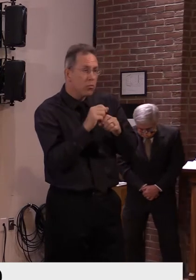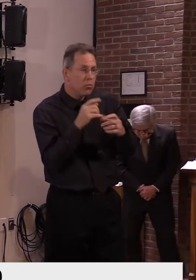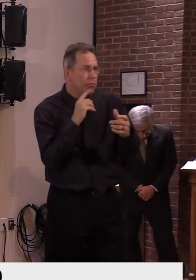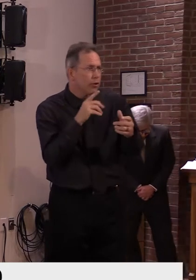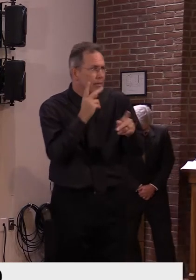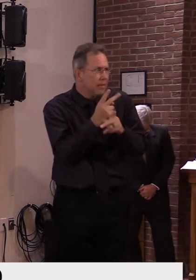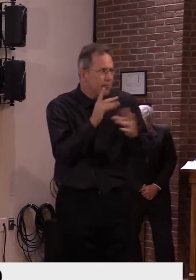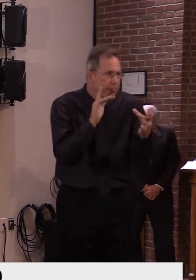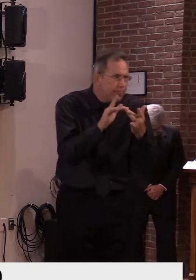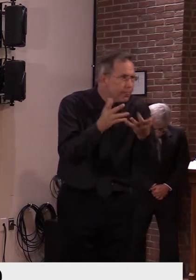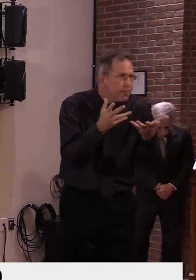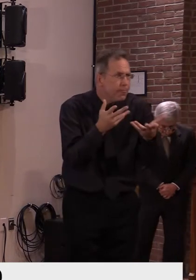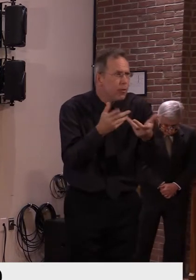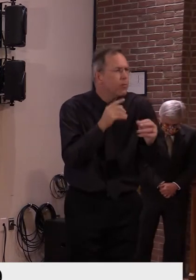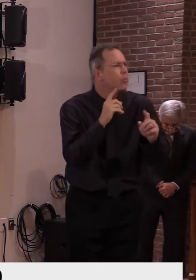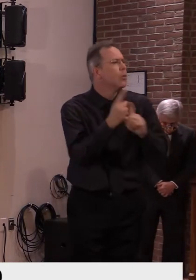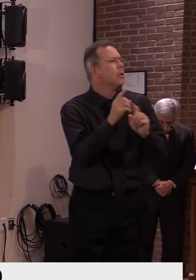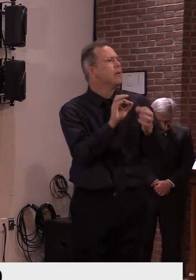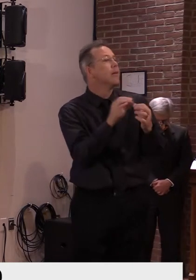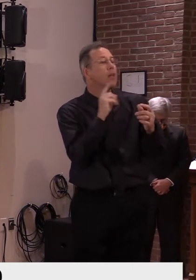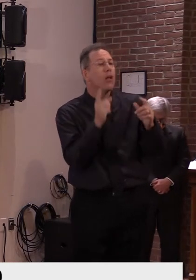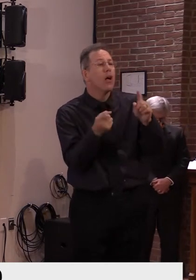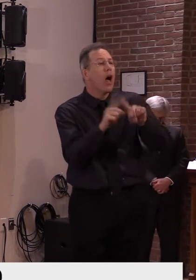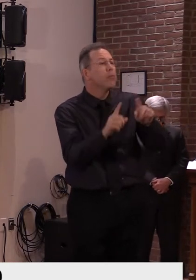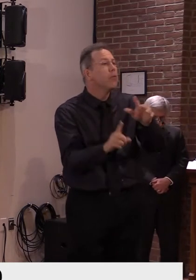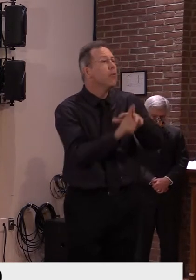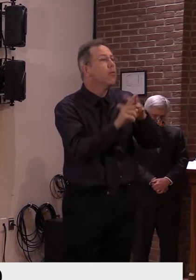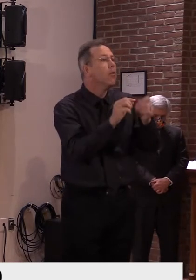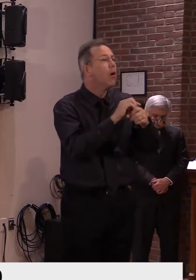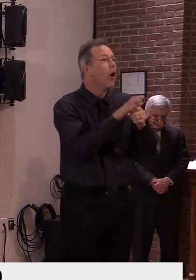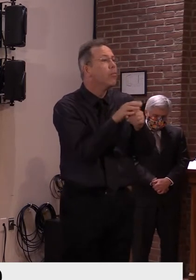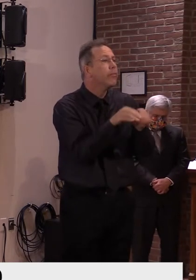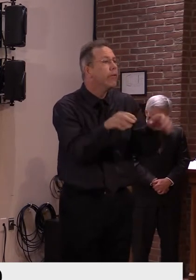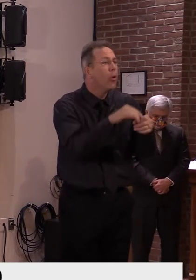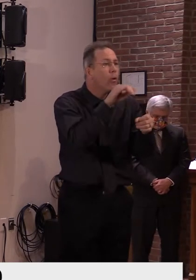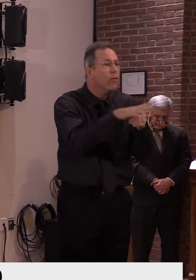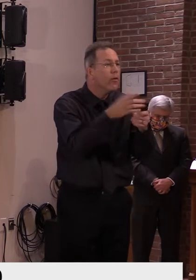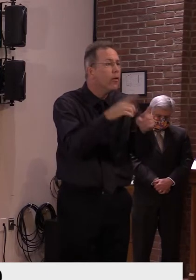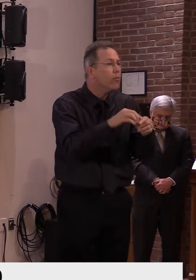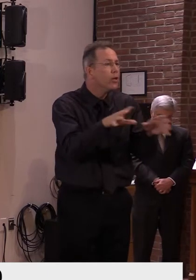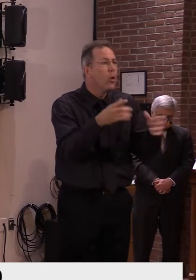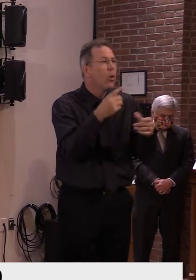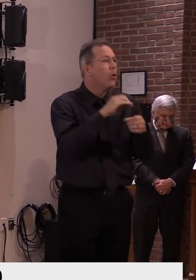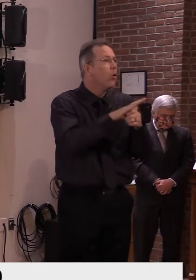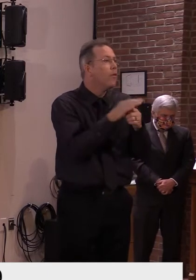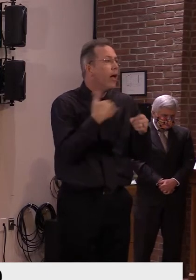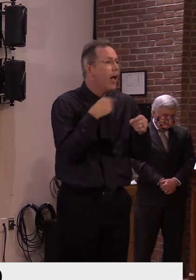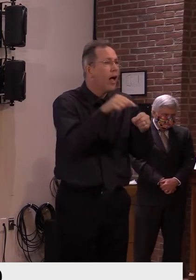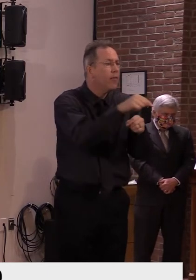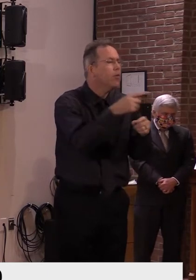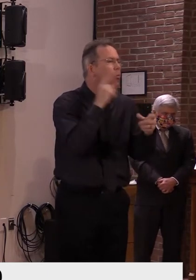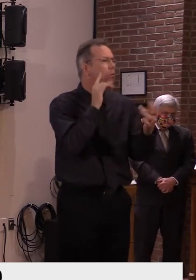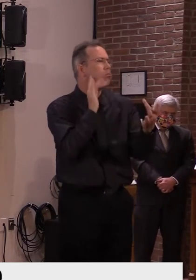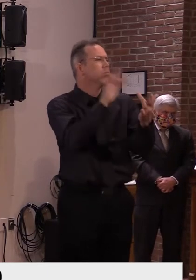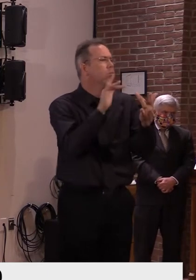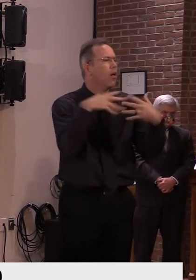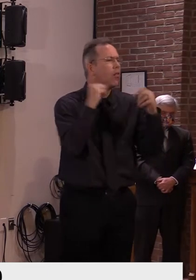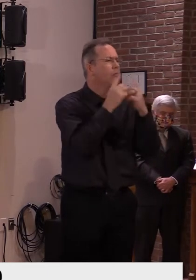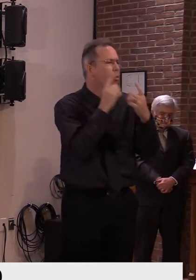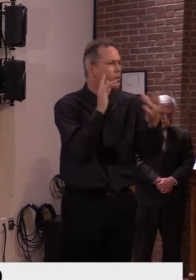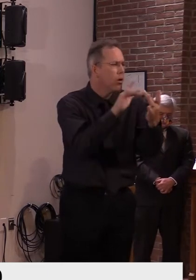prevention kits and sterilization supplies. We've given them the PPE they need to keep their election workers and voters safe,